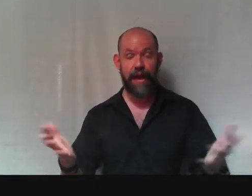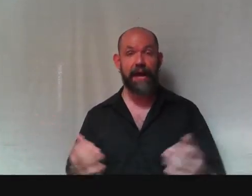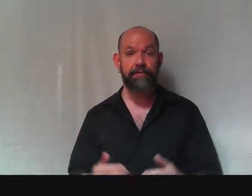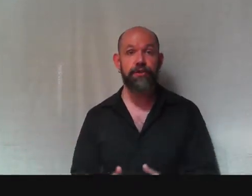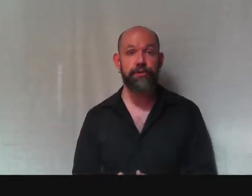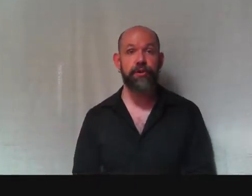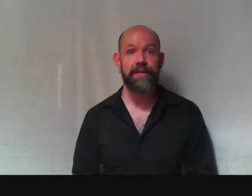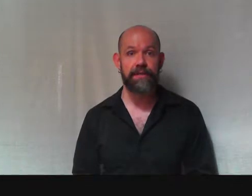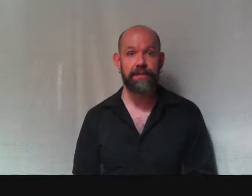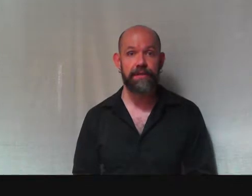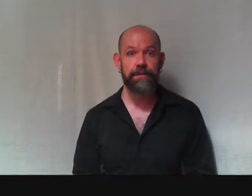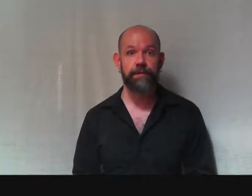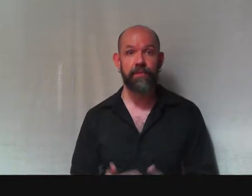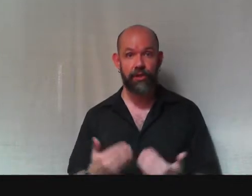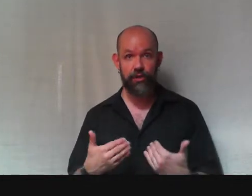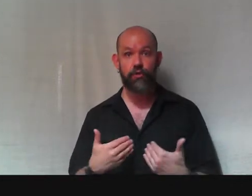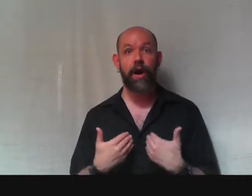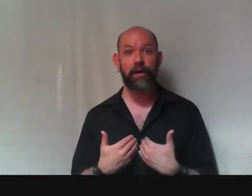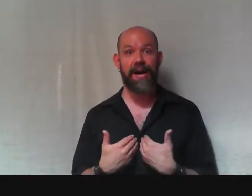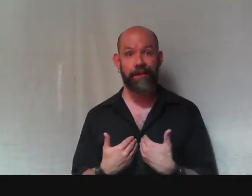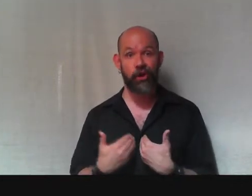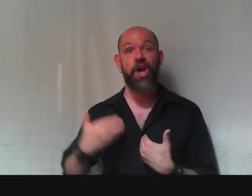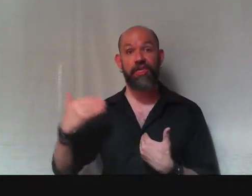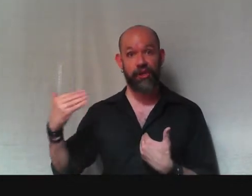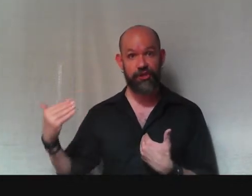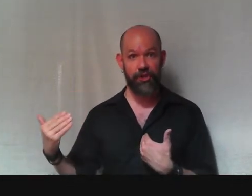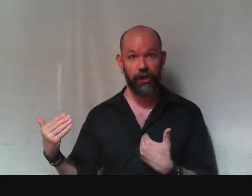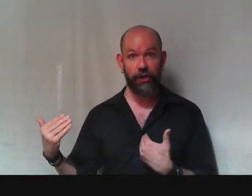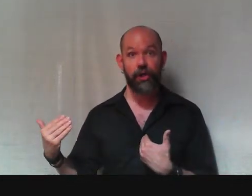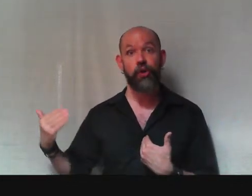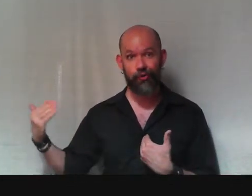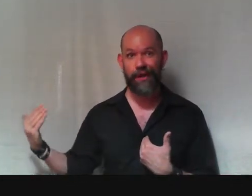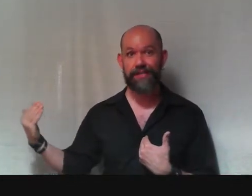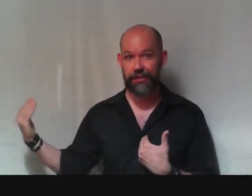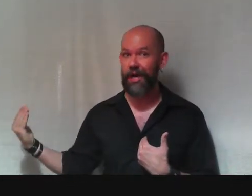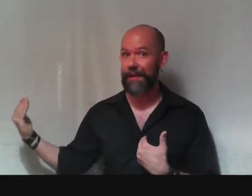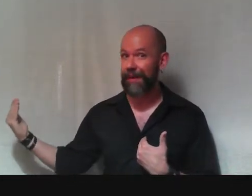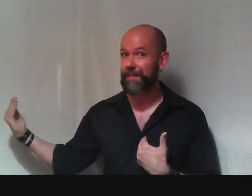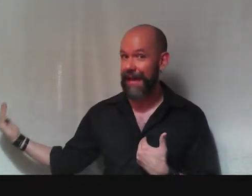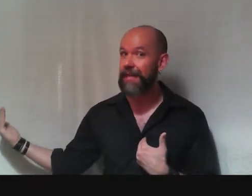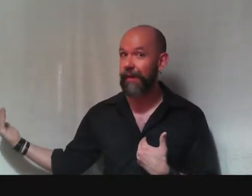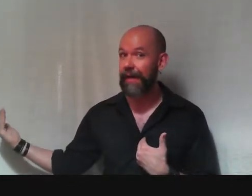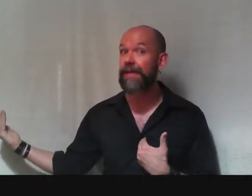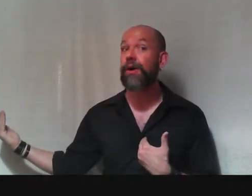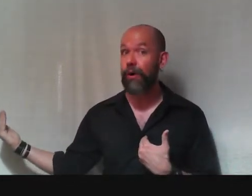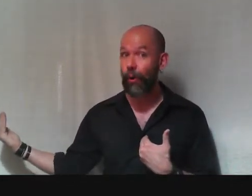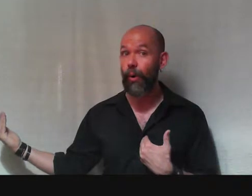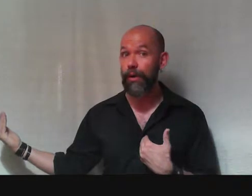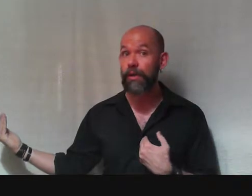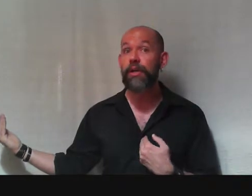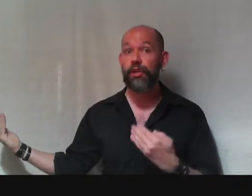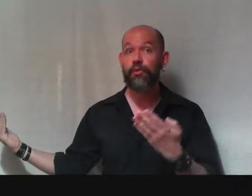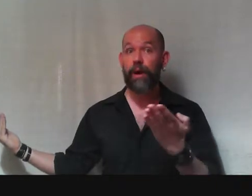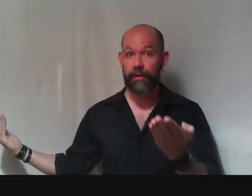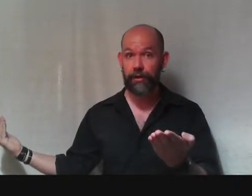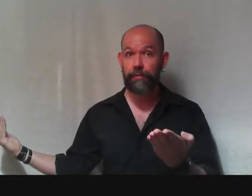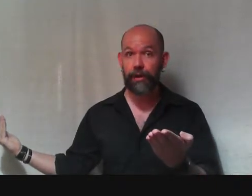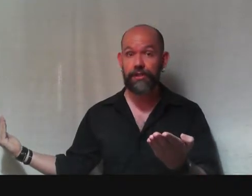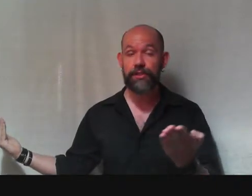have two choices. You are either the jerk who tries to talk about them anyway, or you are the good person